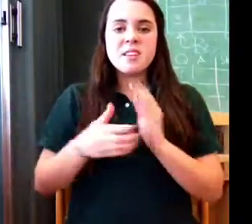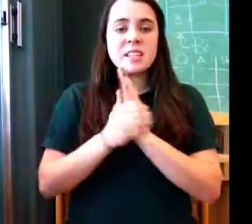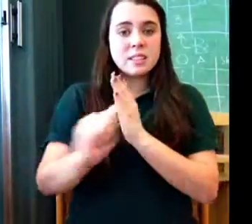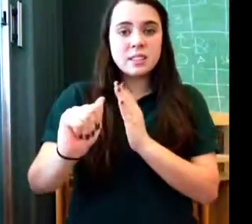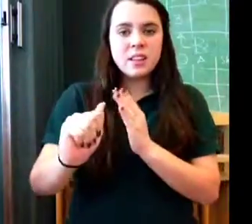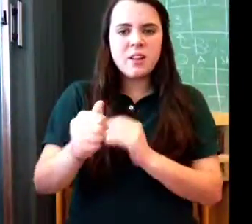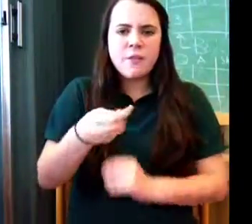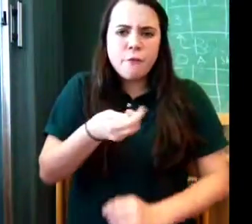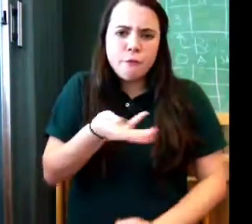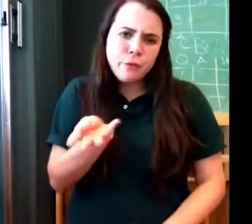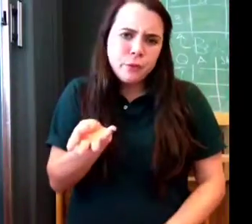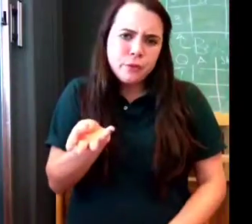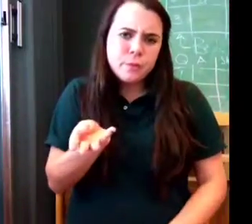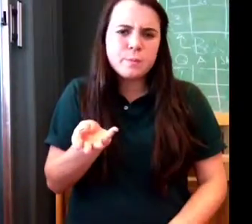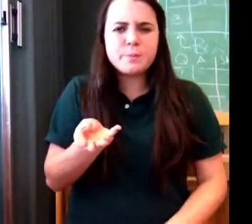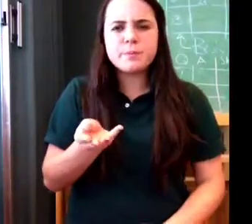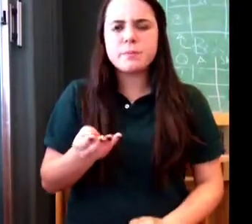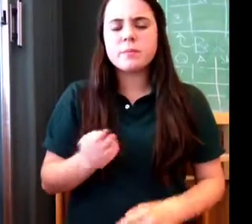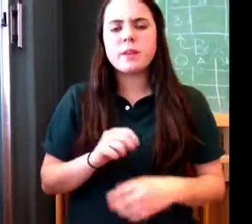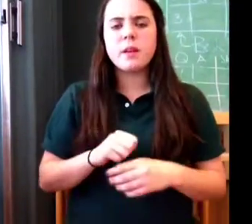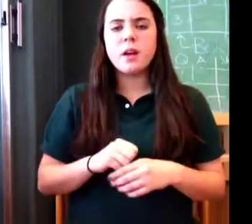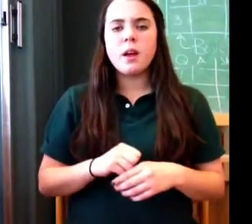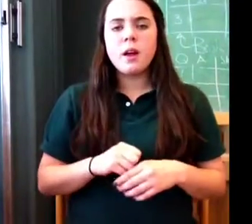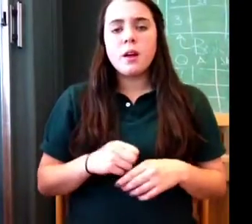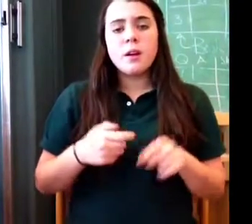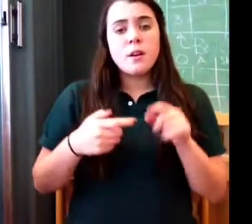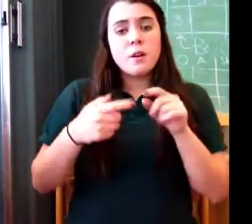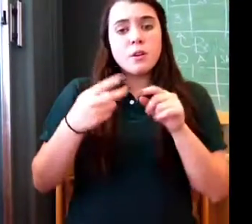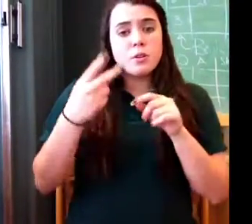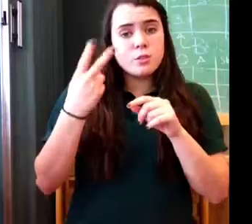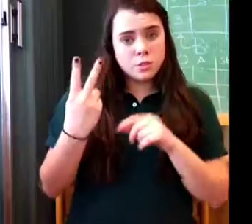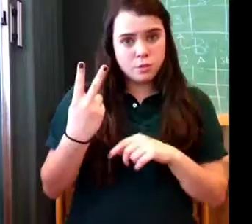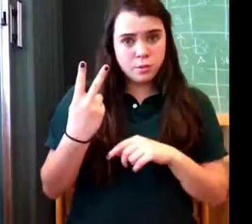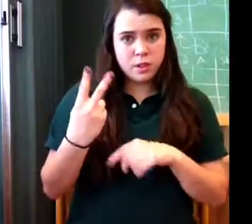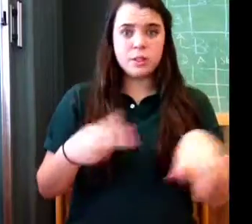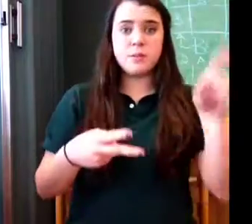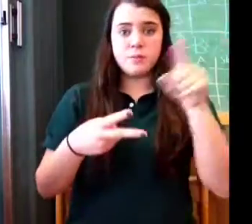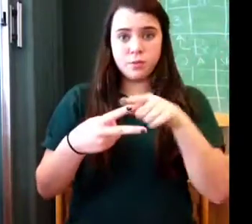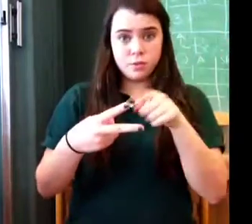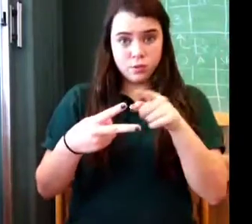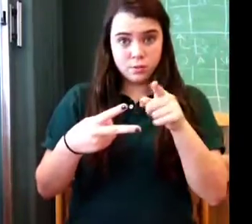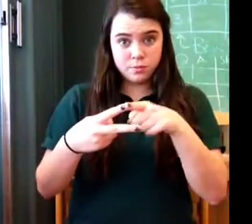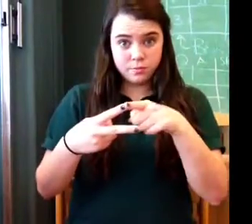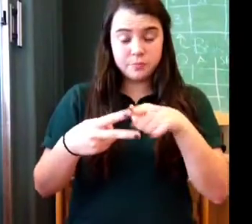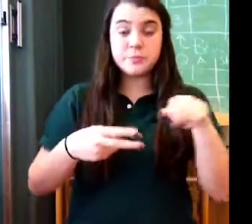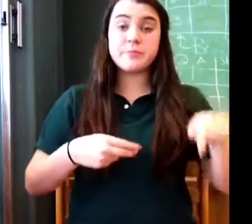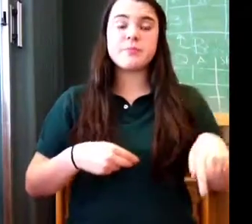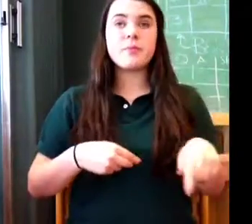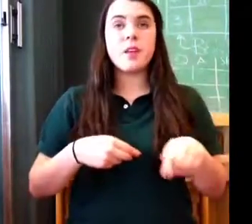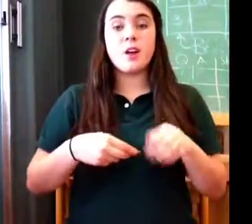We love 205, baby What's that? CD